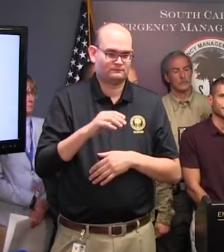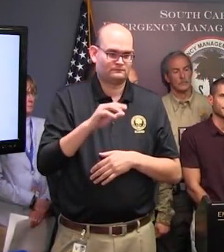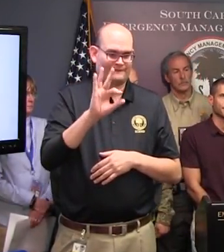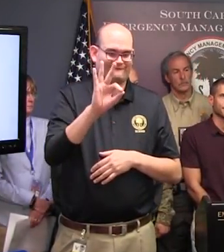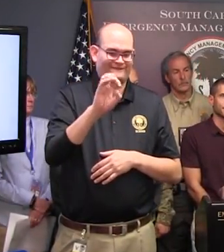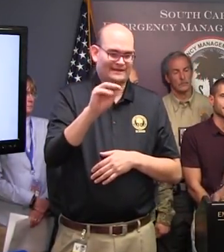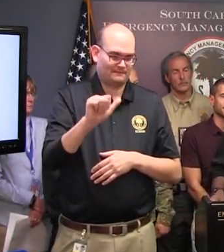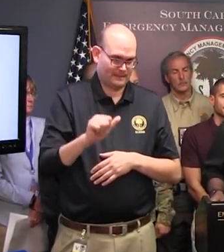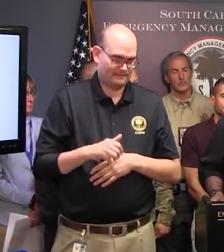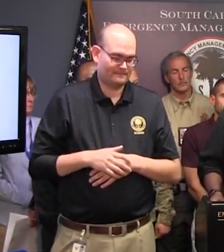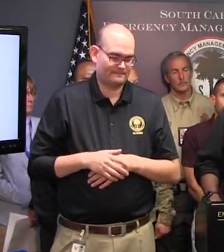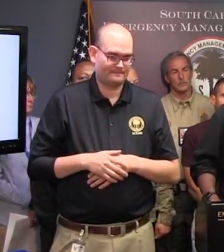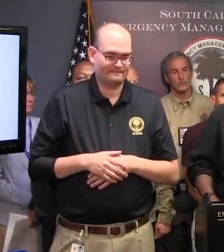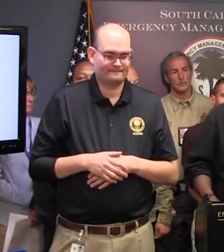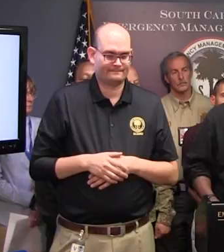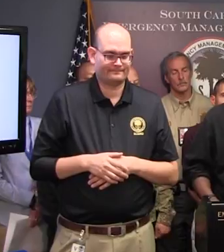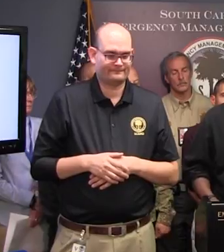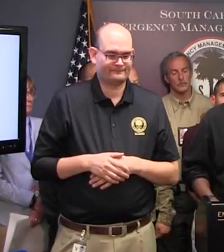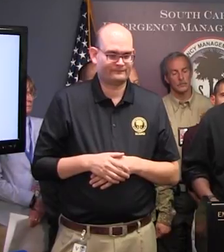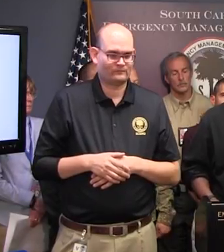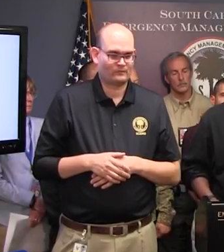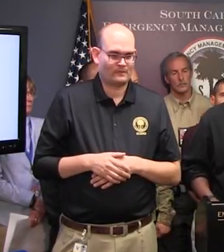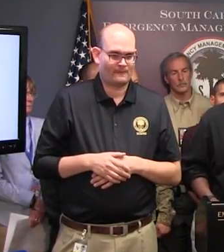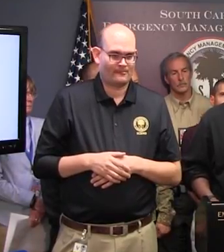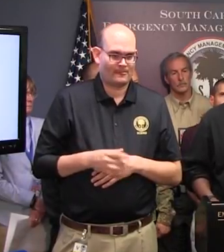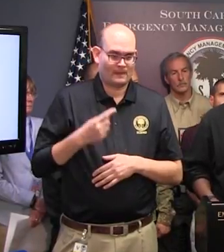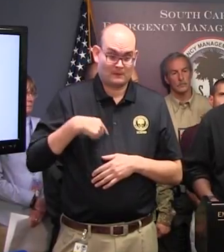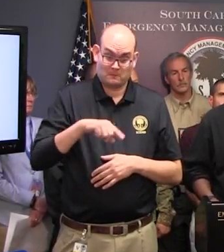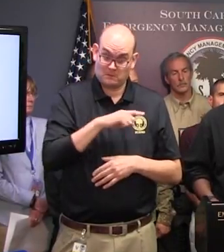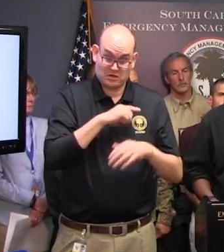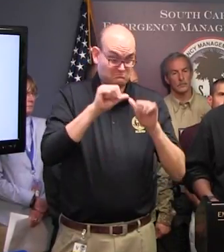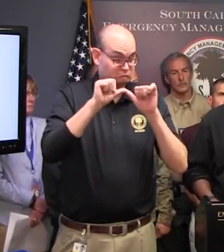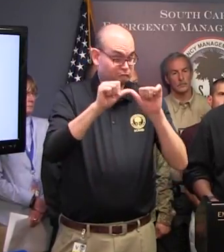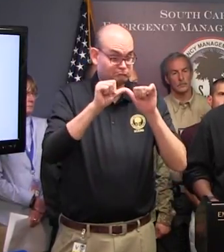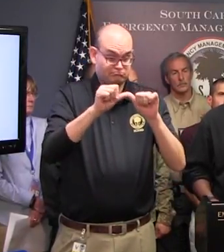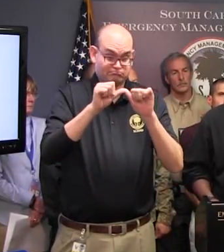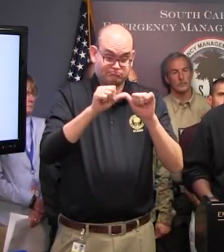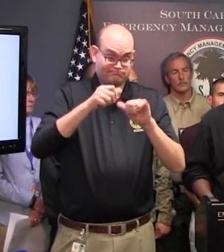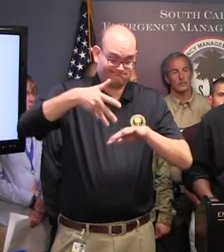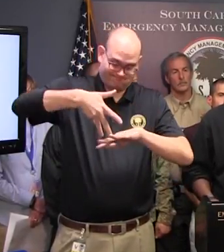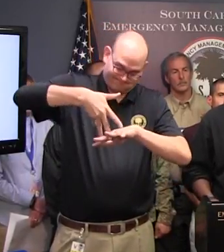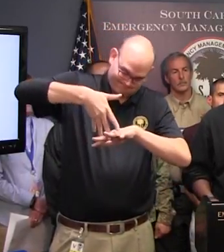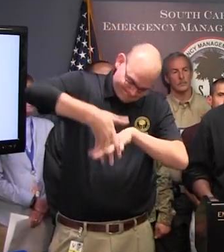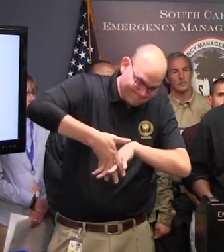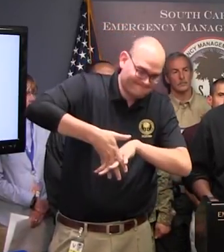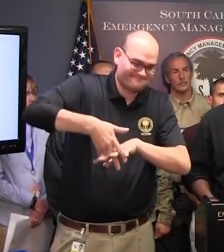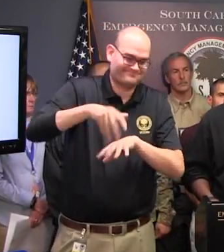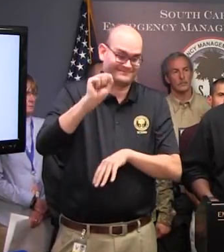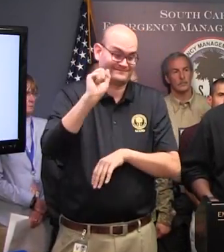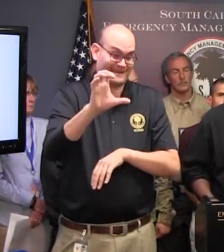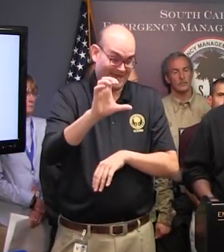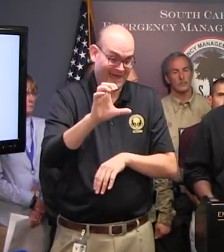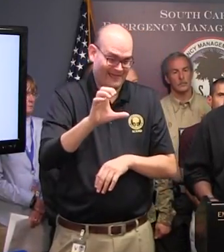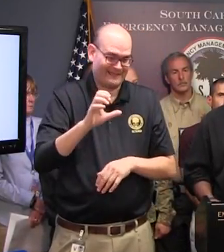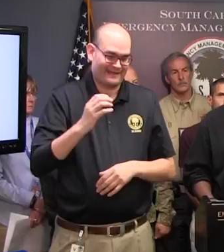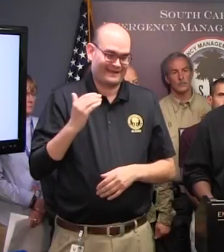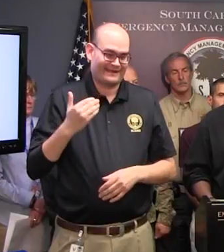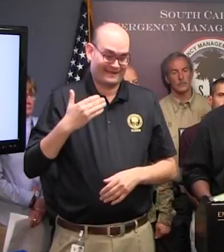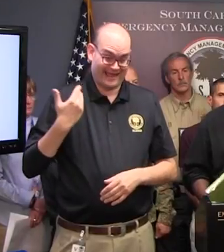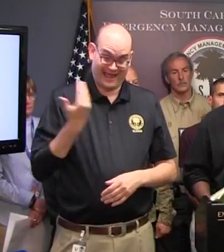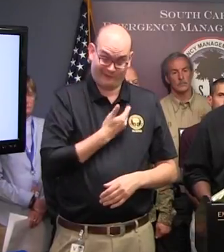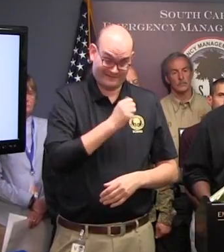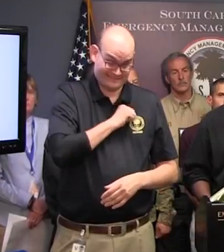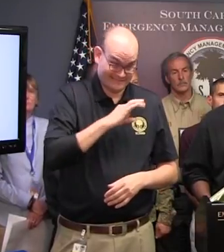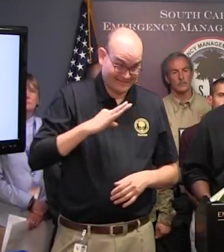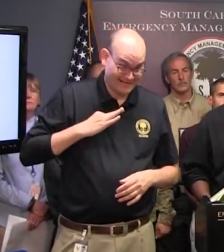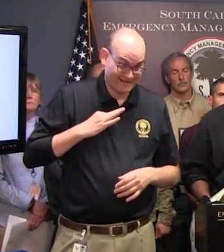Thank you, Governor. Yes, sir. We continue to be embedded here with the EOC, with my staff, and every time